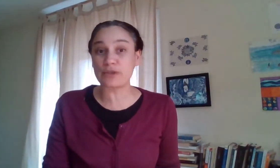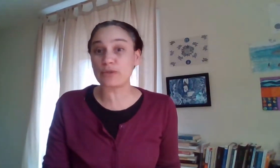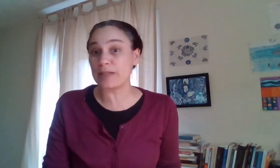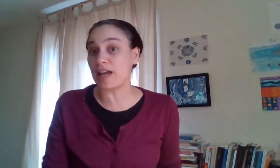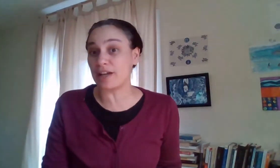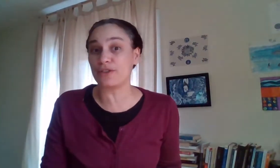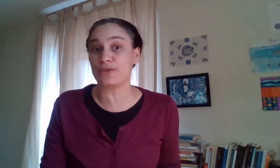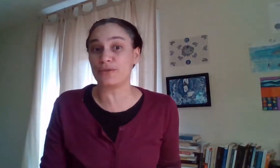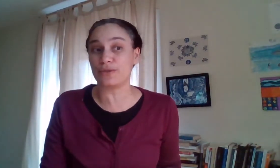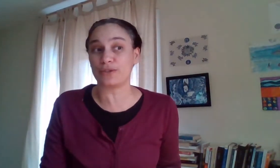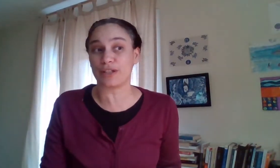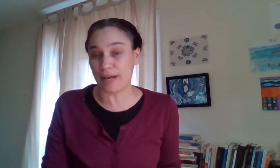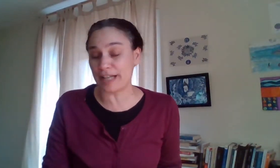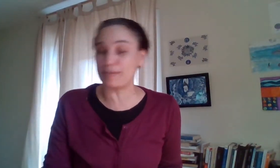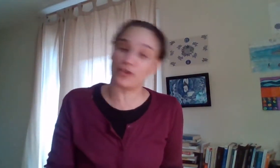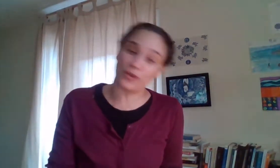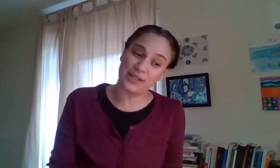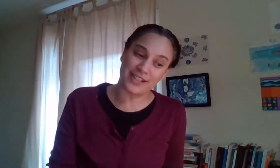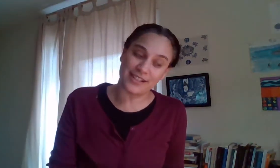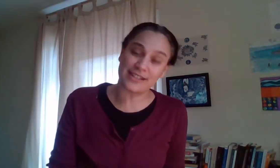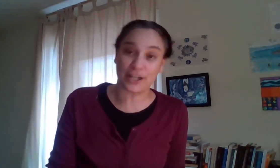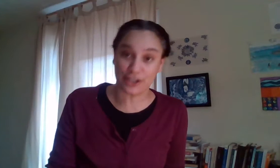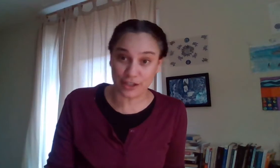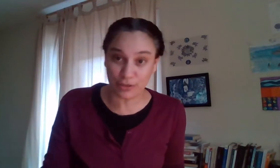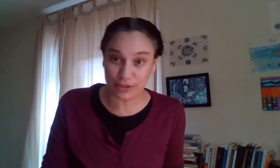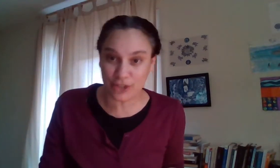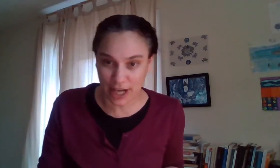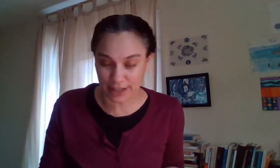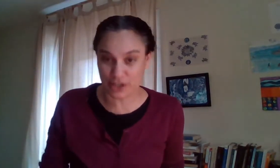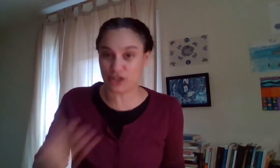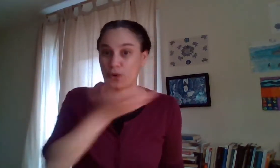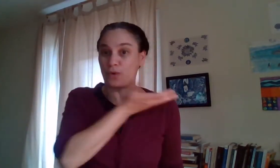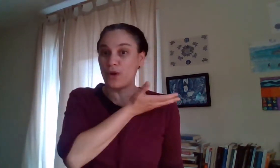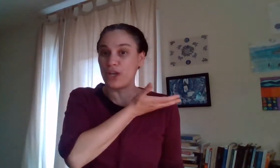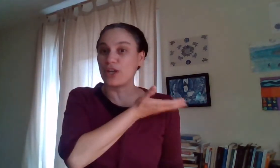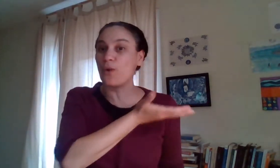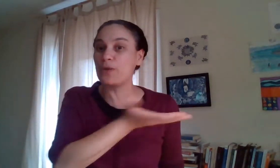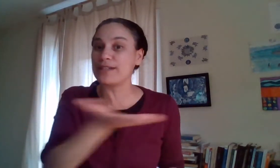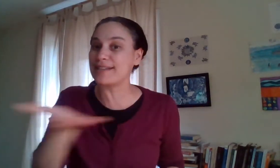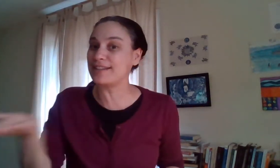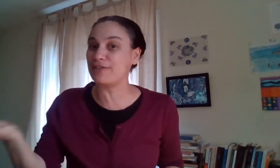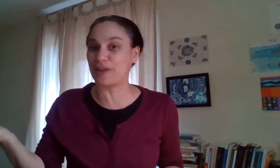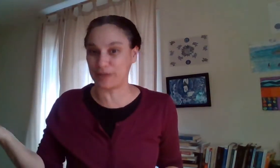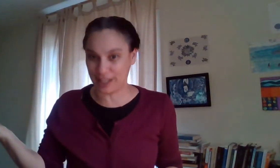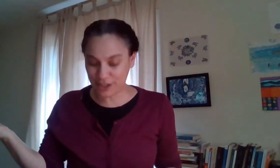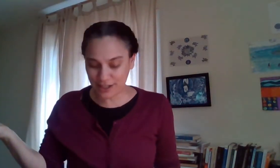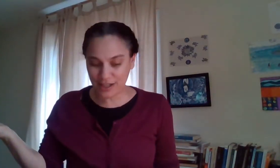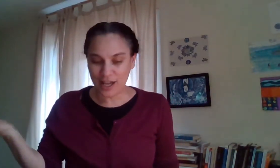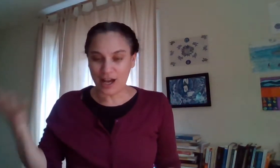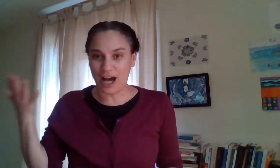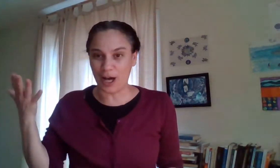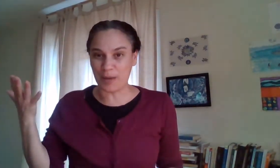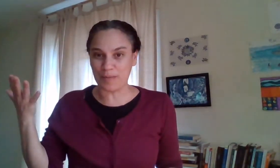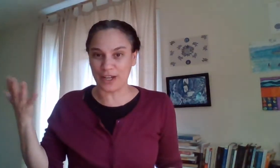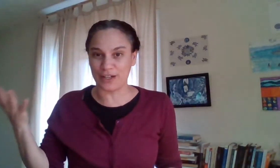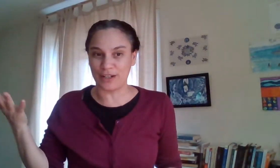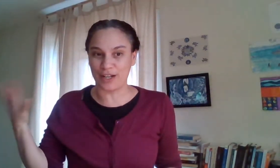assuming a lot of you that might be joining this actually took the challenge so in a way we set the foundation um and and